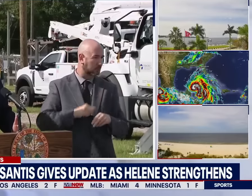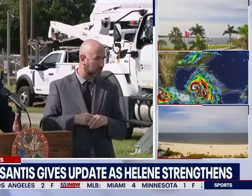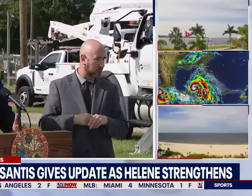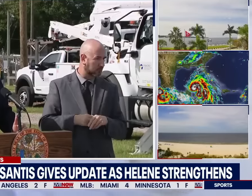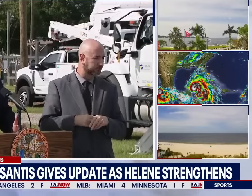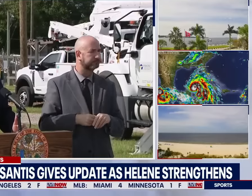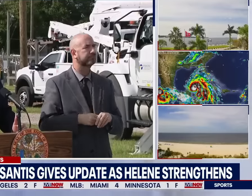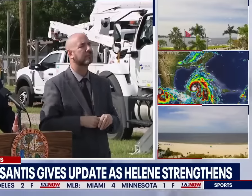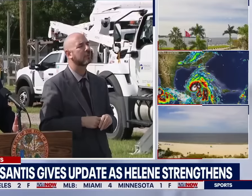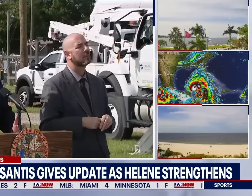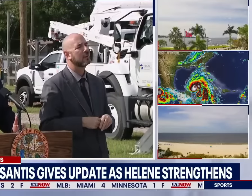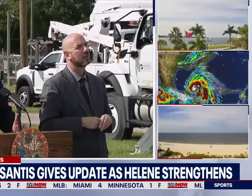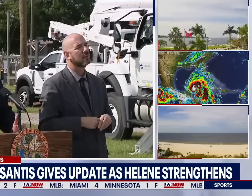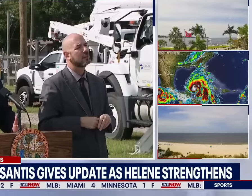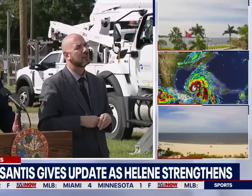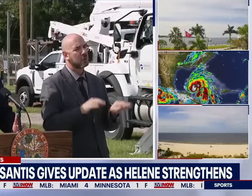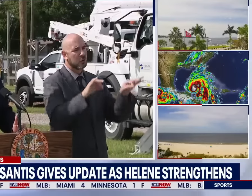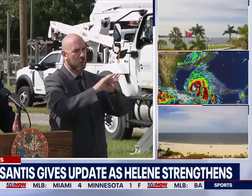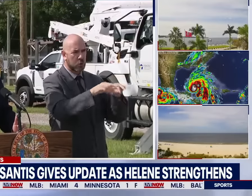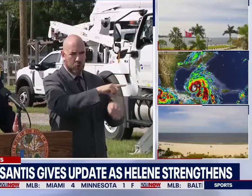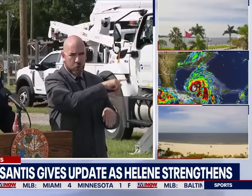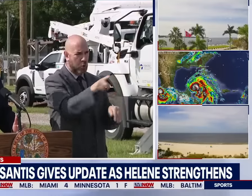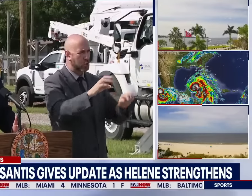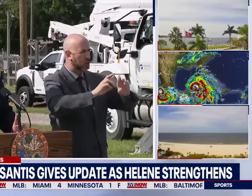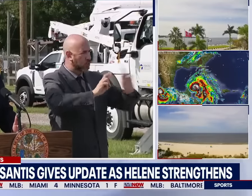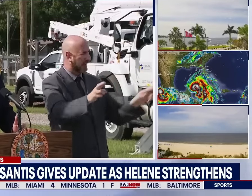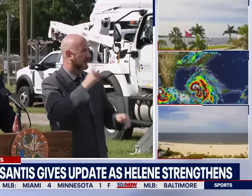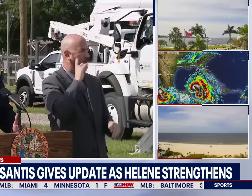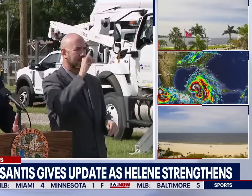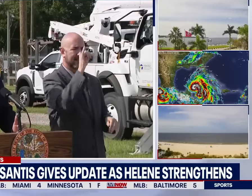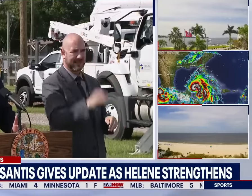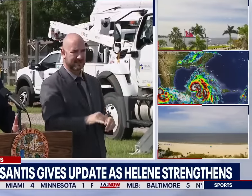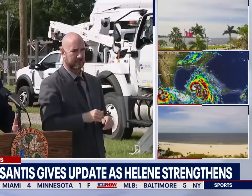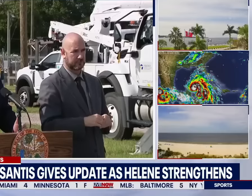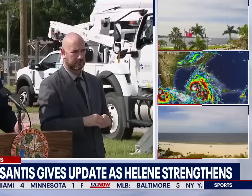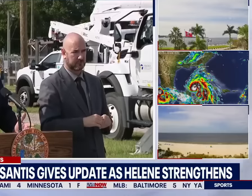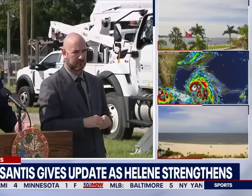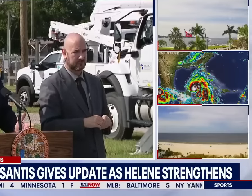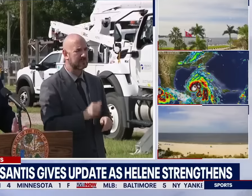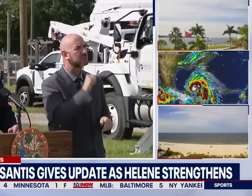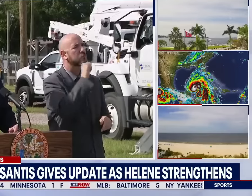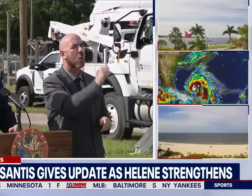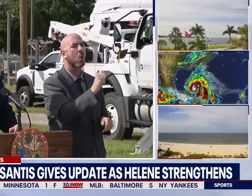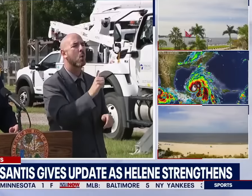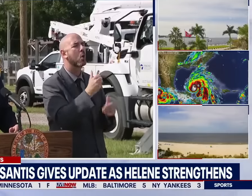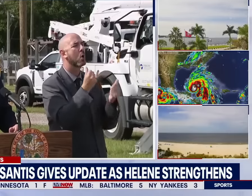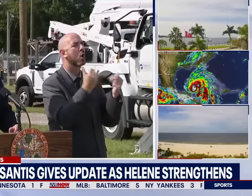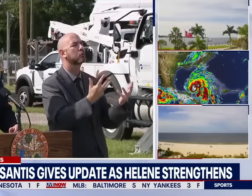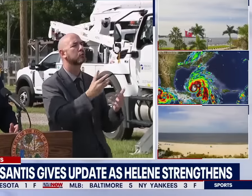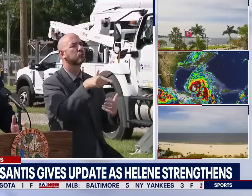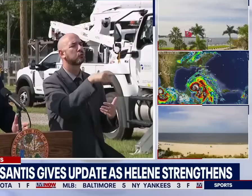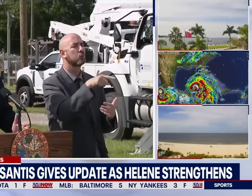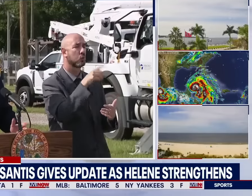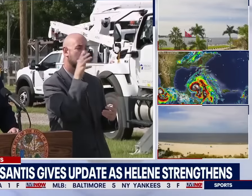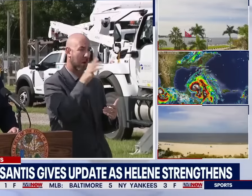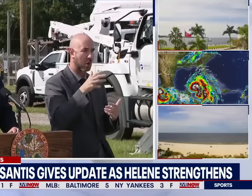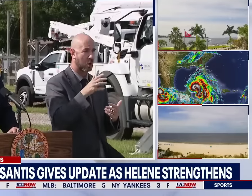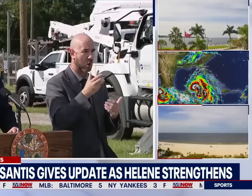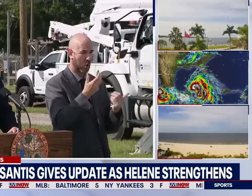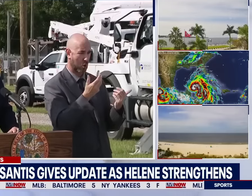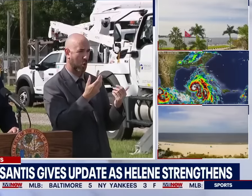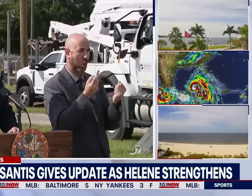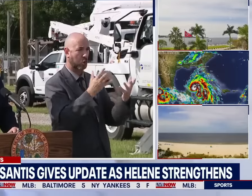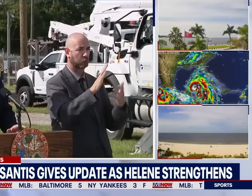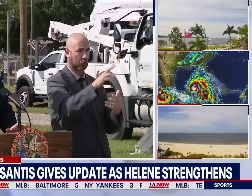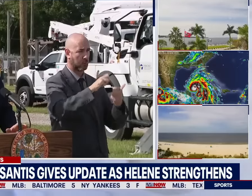for that and don't put yourself in a situation where you get stuck or you have, God forbid, an accident because of the hazardous